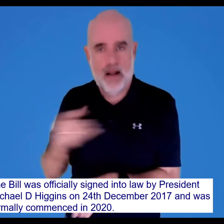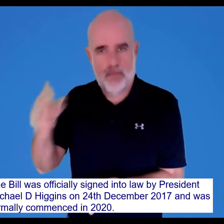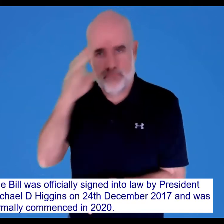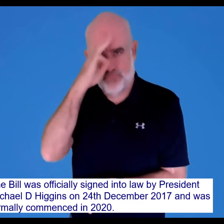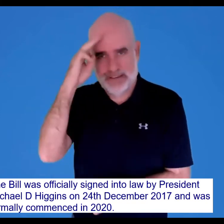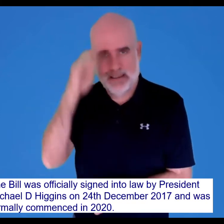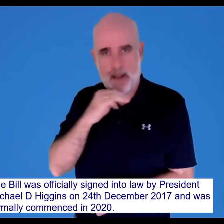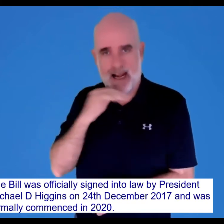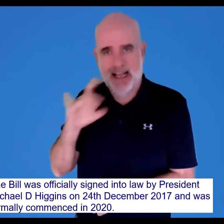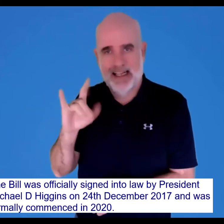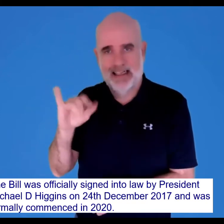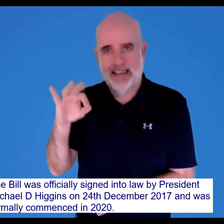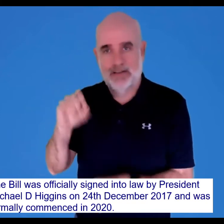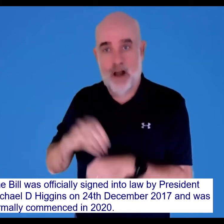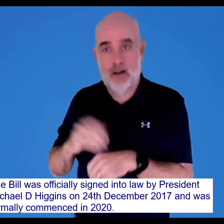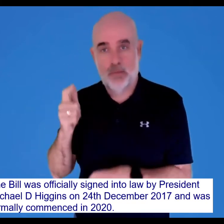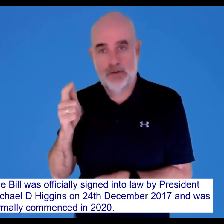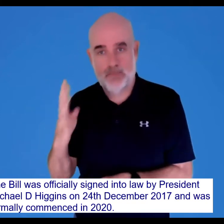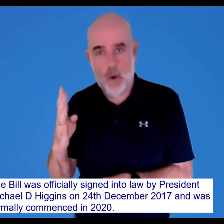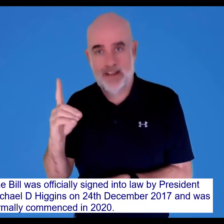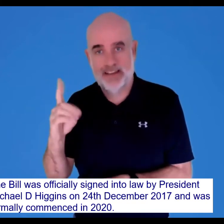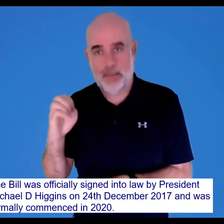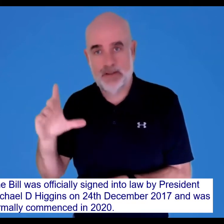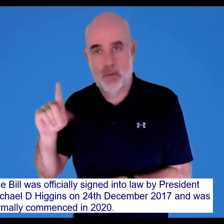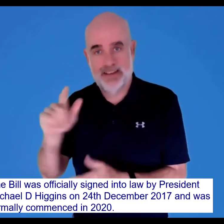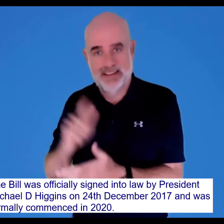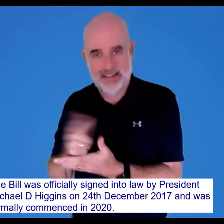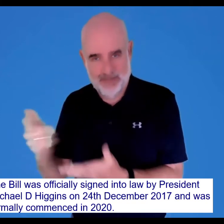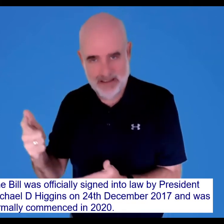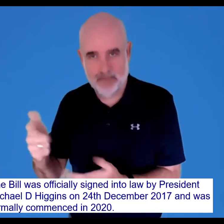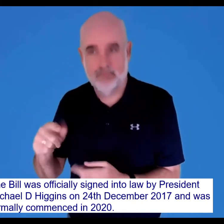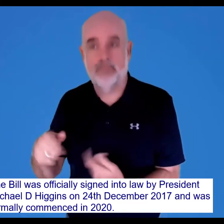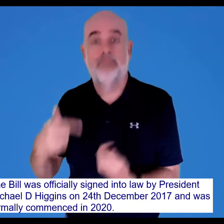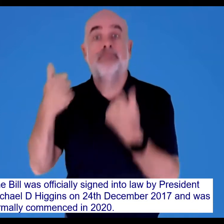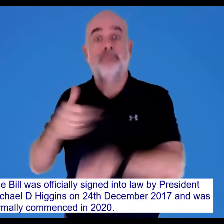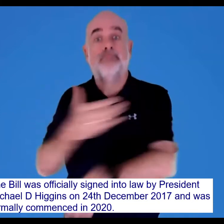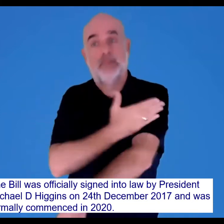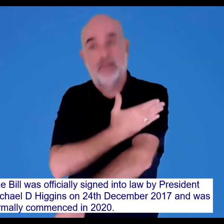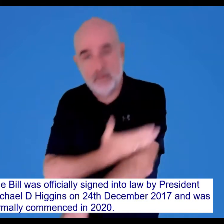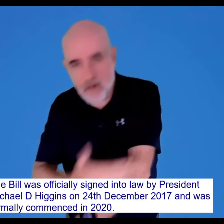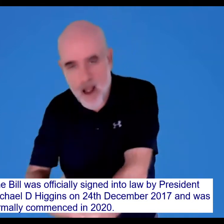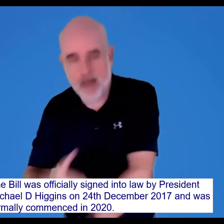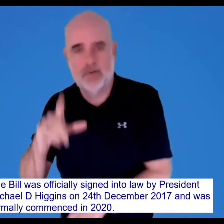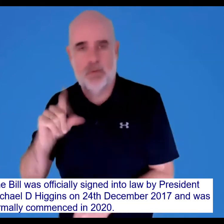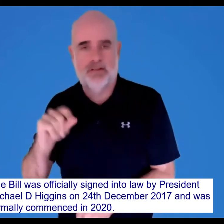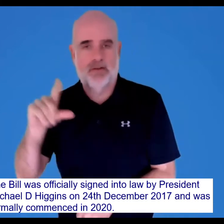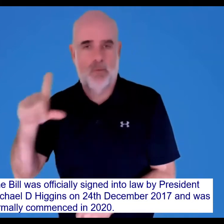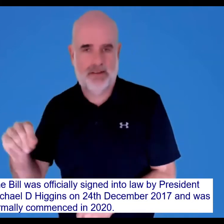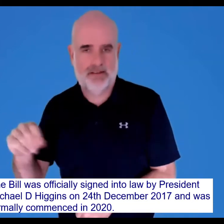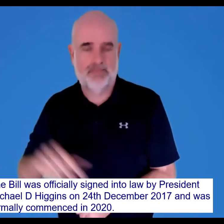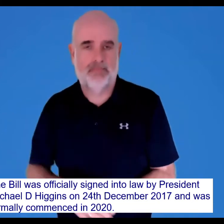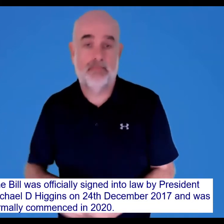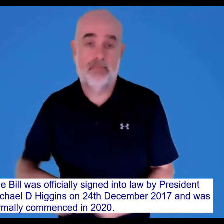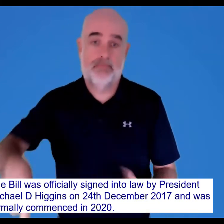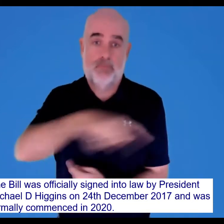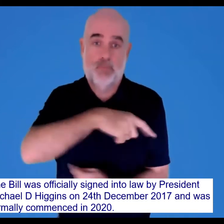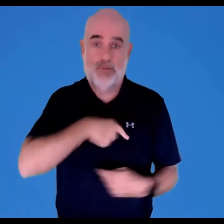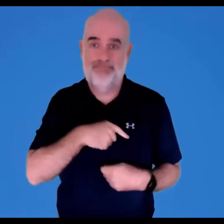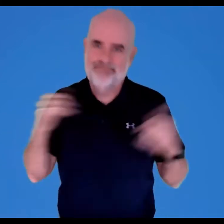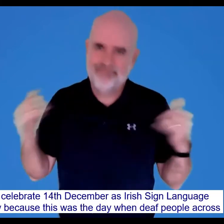was officially signed into law by President Michael D. Higgins on December 24th 2017 and was formally commenced